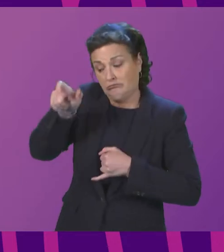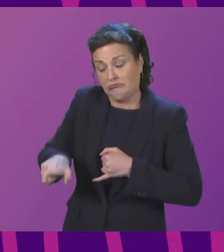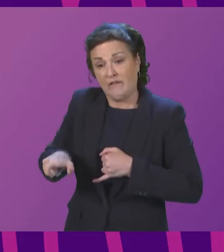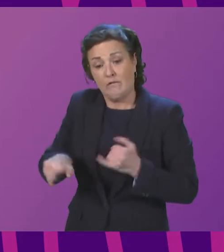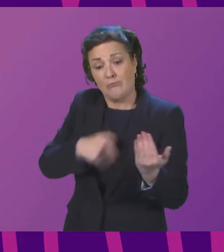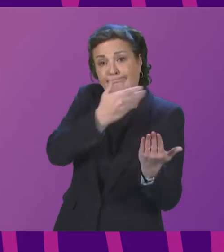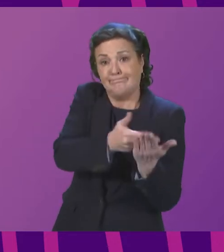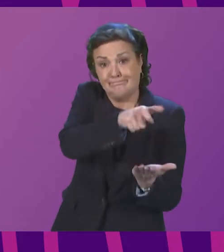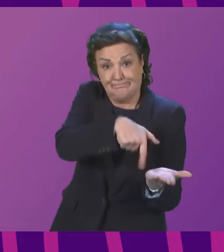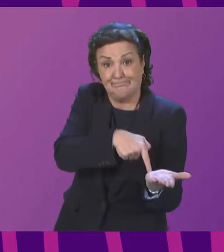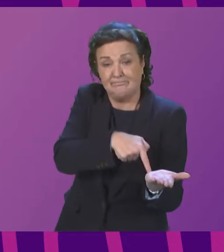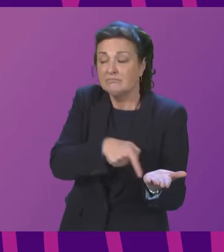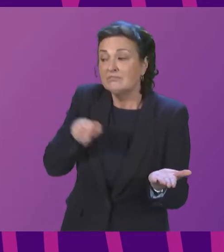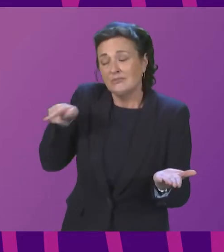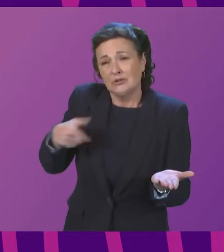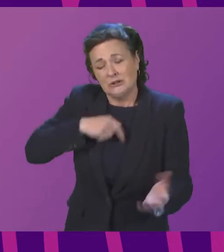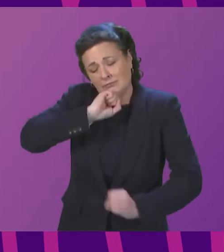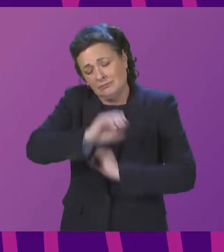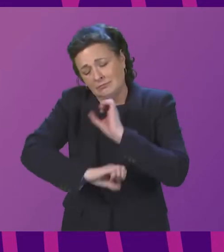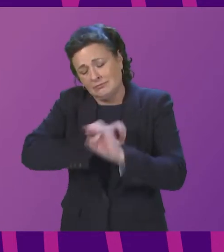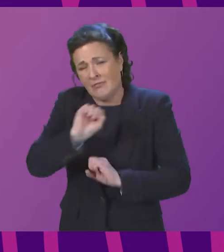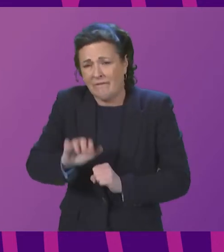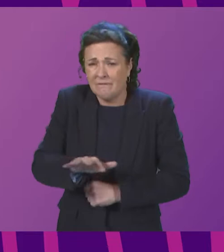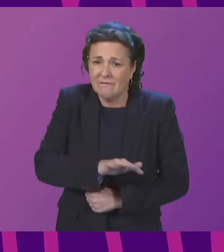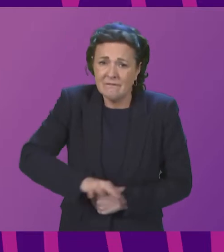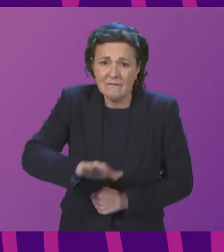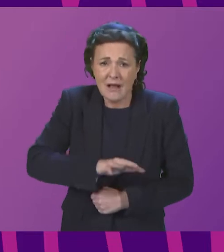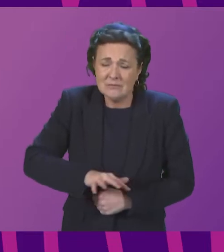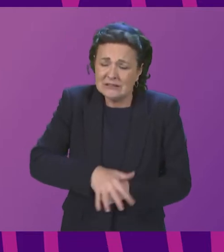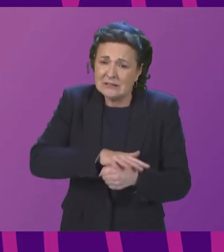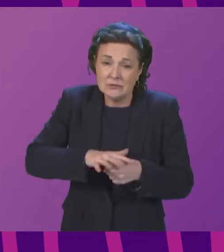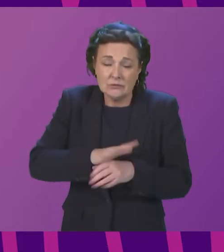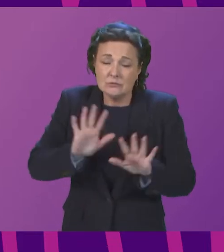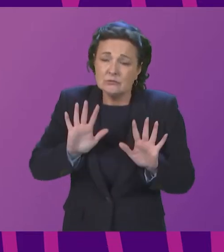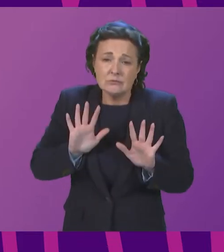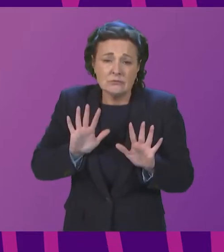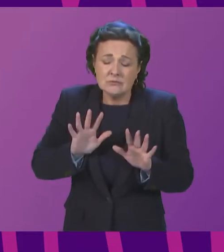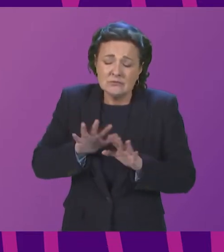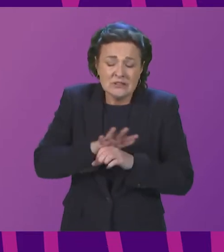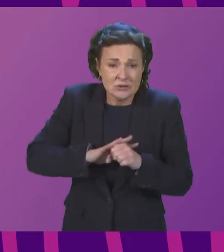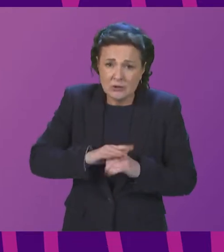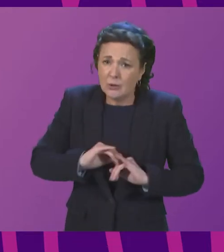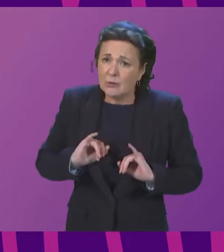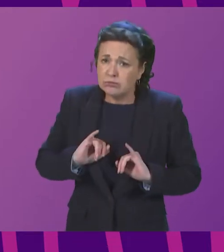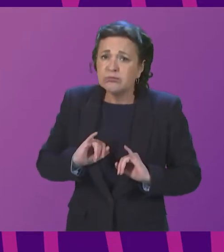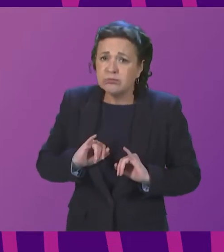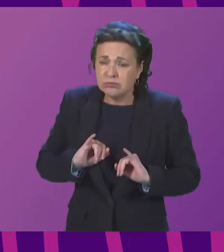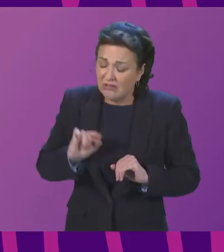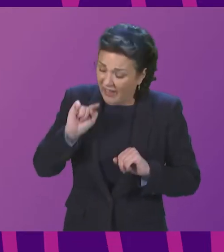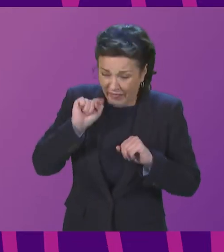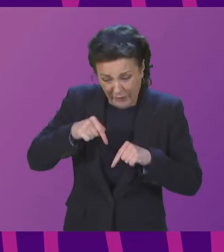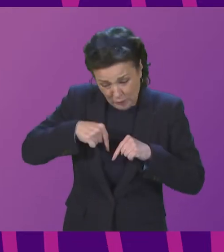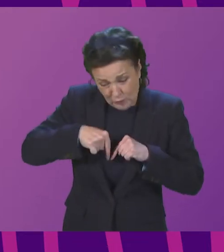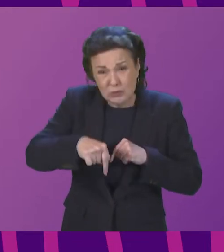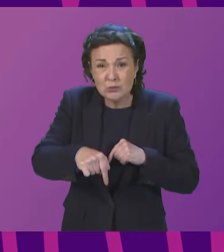She has shared family circumstances which are incredibly trying. And in this week where